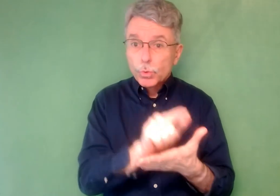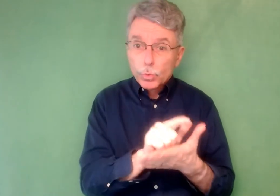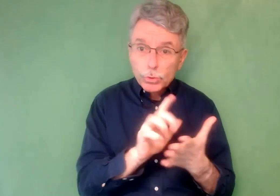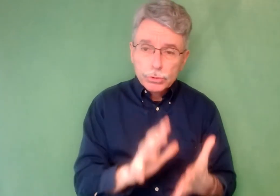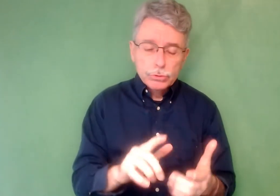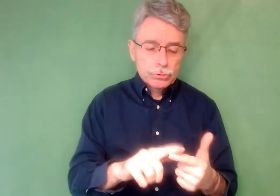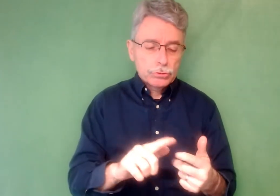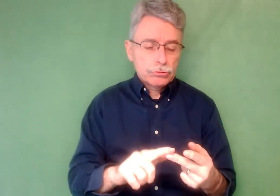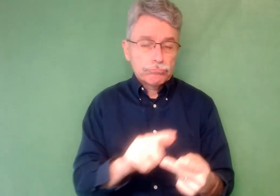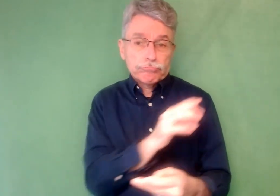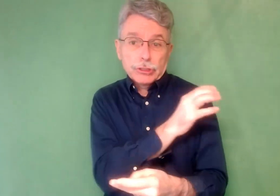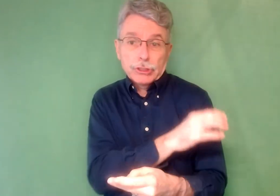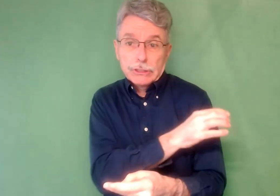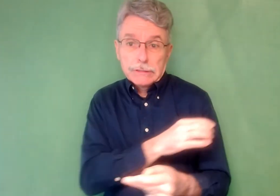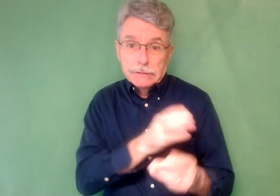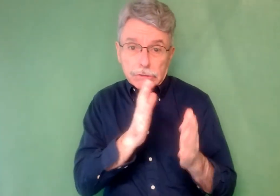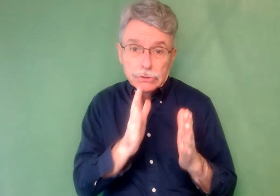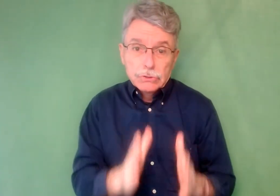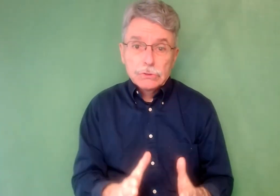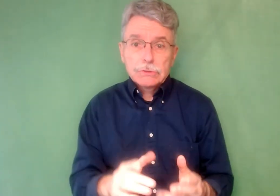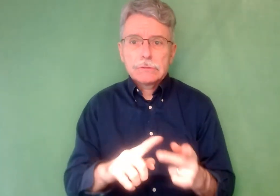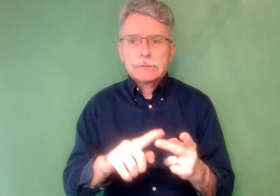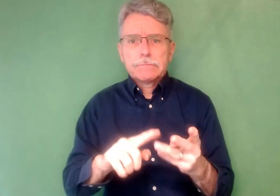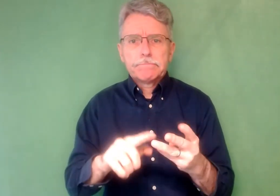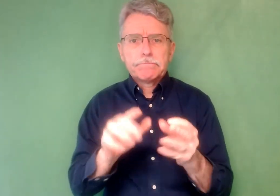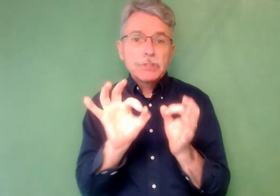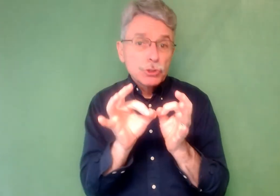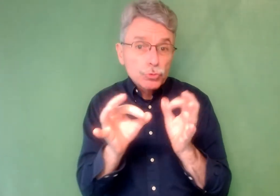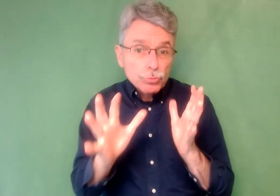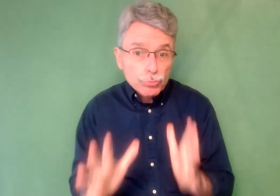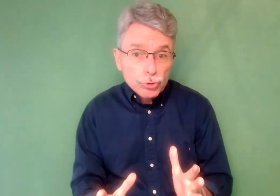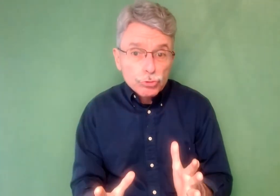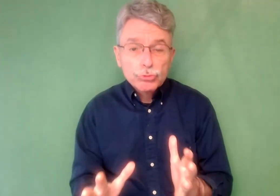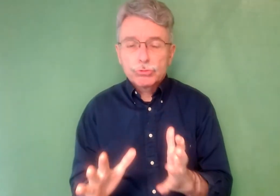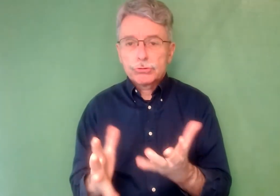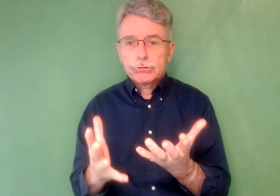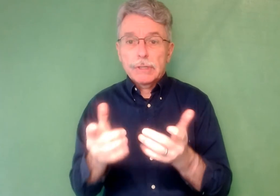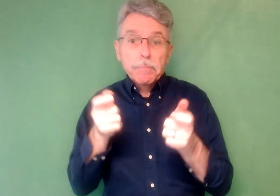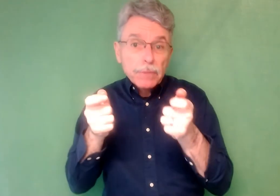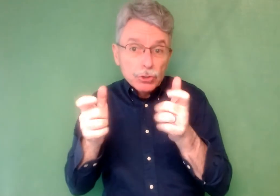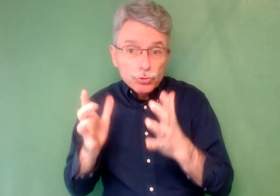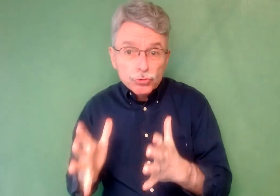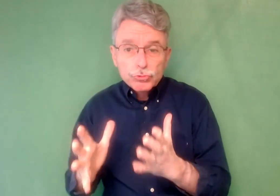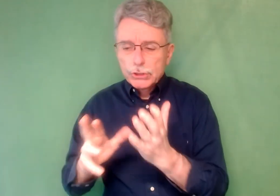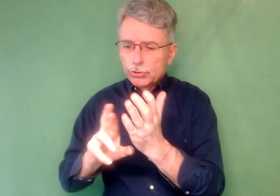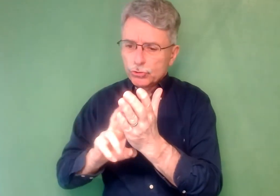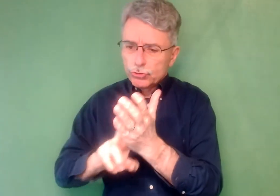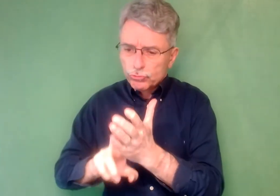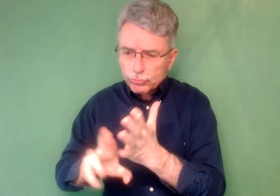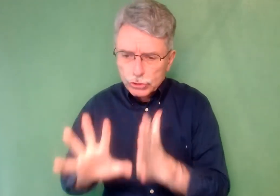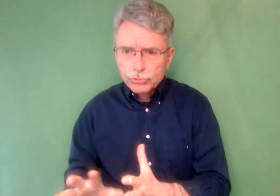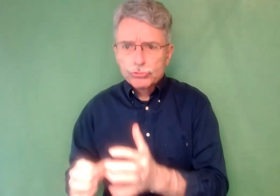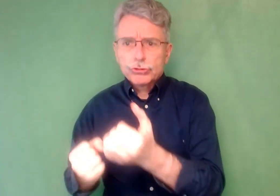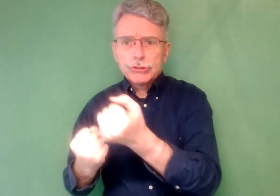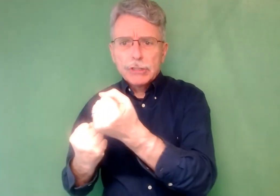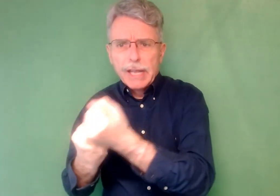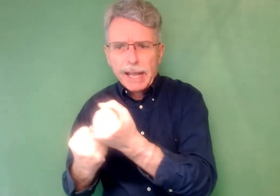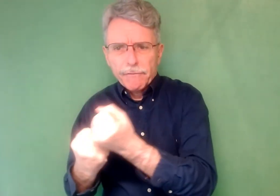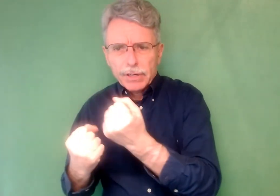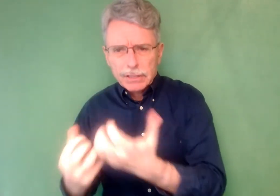unexplored topic. Strategic changes in how Deaf people are treated in the criminal justice system are needed to